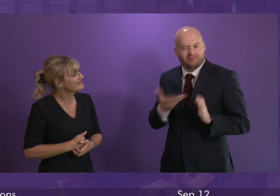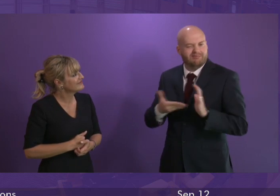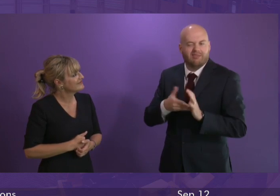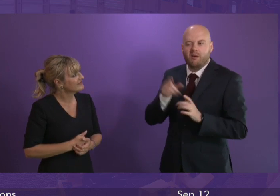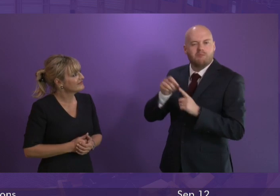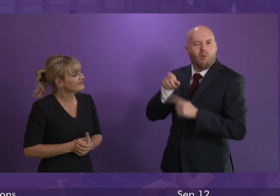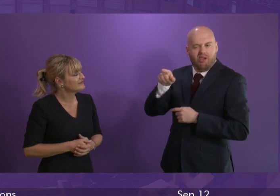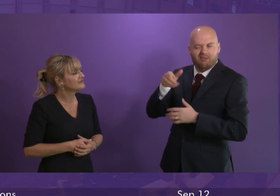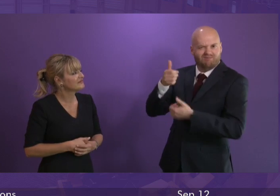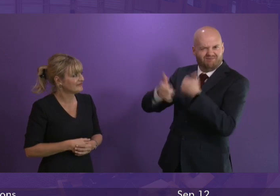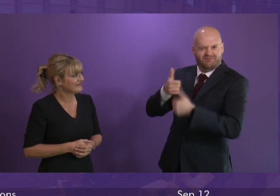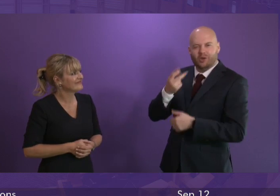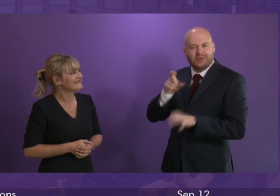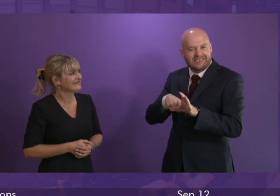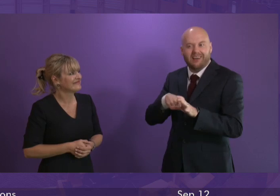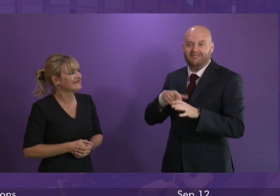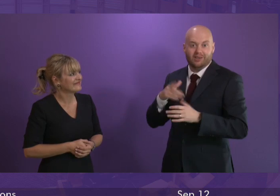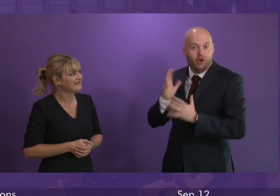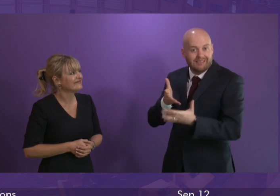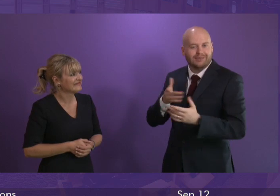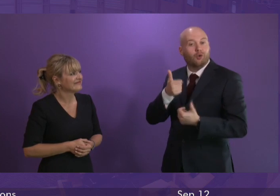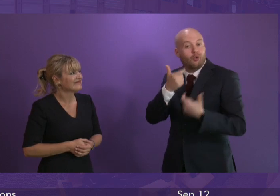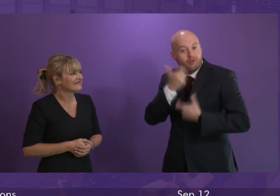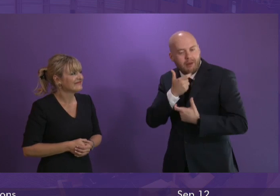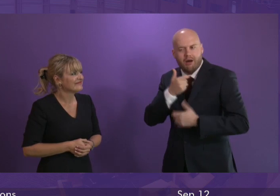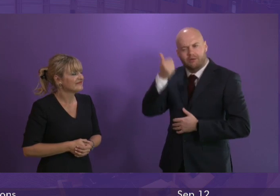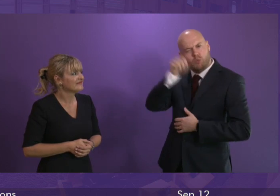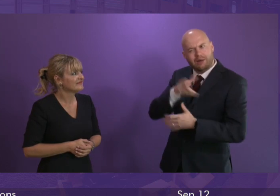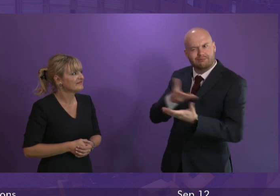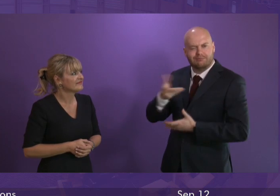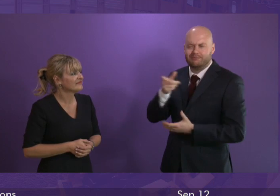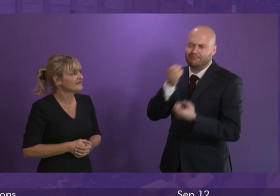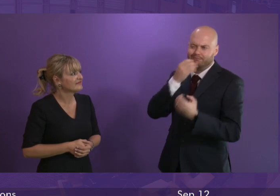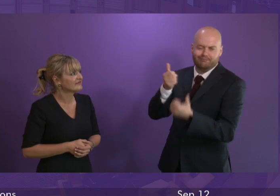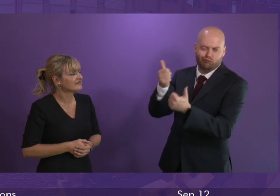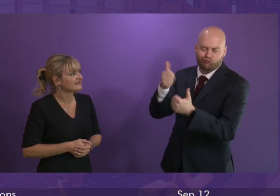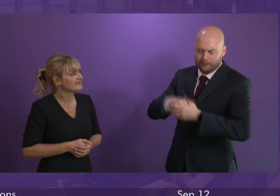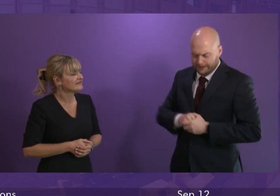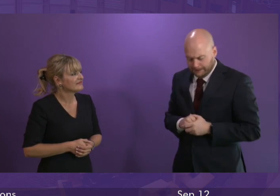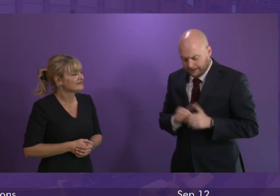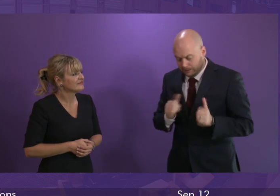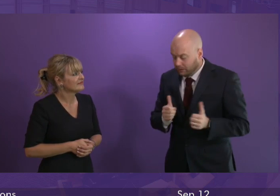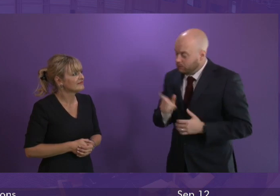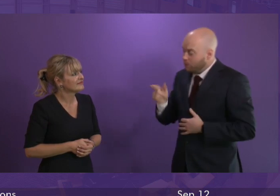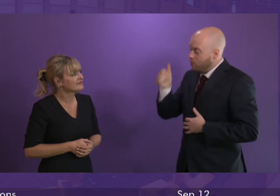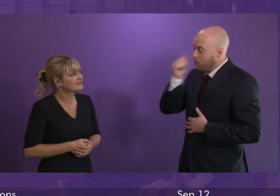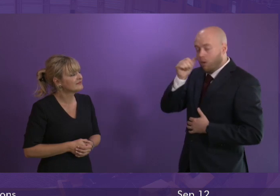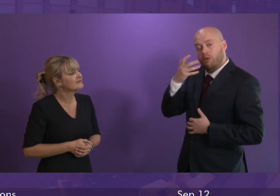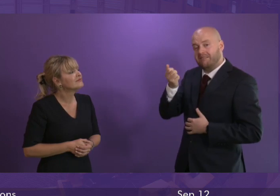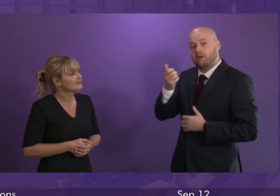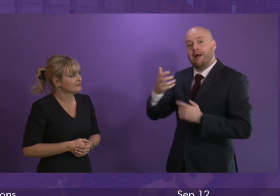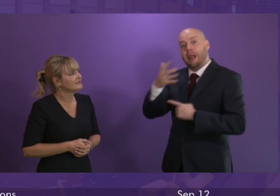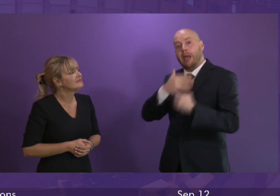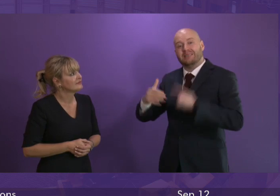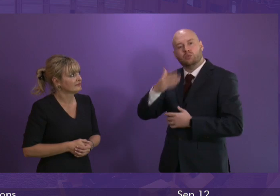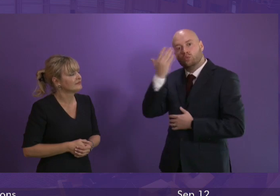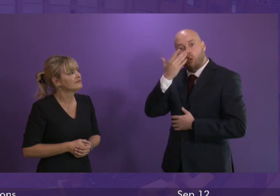20 years of service and his good humour and wise counsel to us all. First Minister you will be aware that there is a planned school climate strike next Friday and you may also